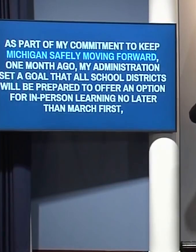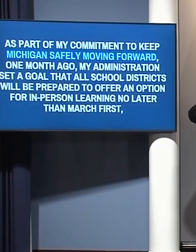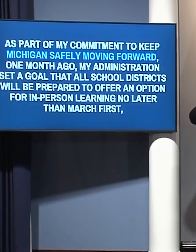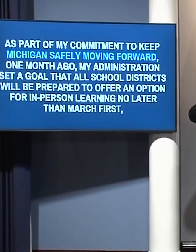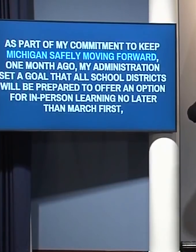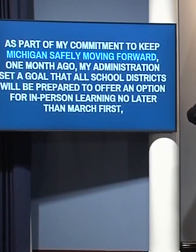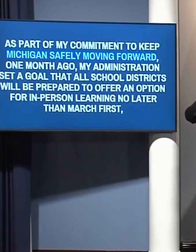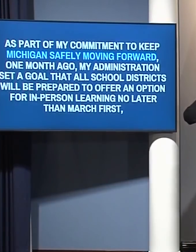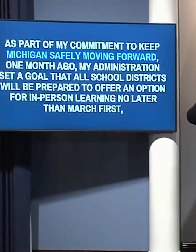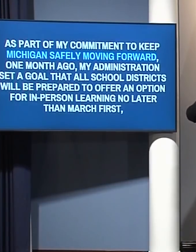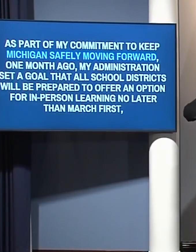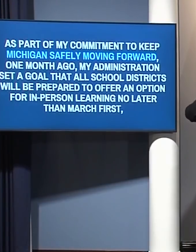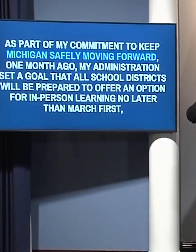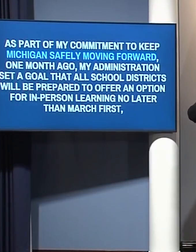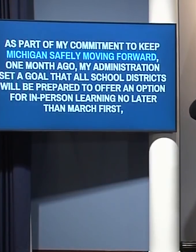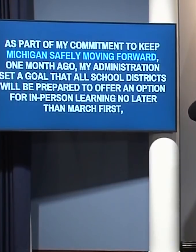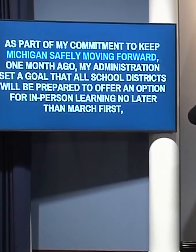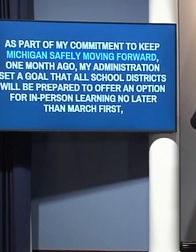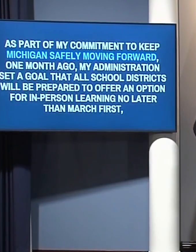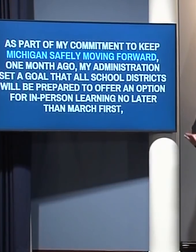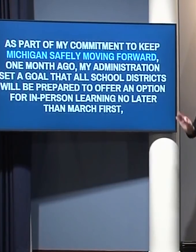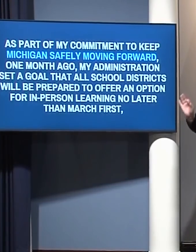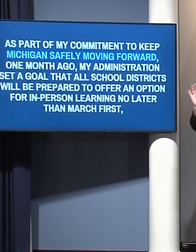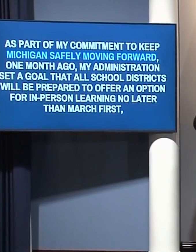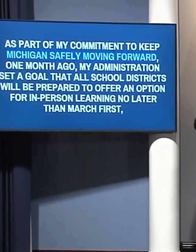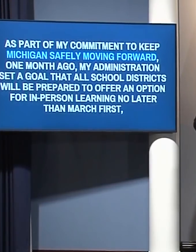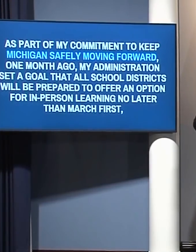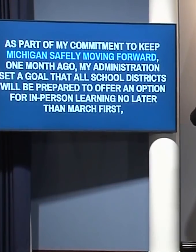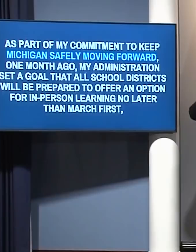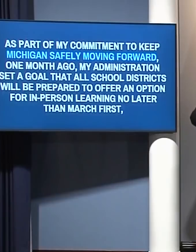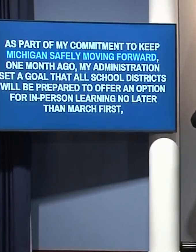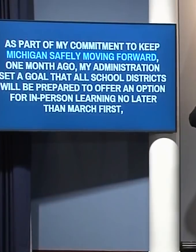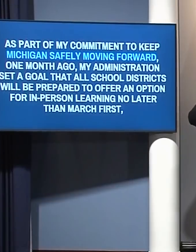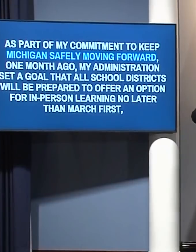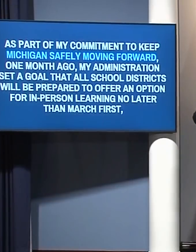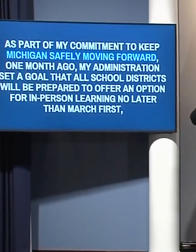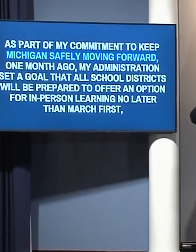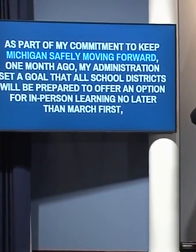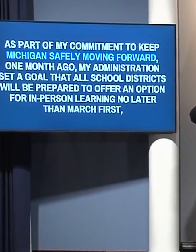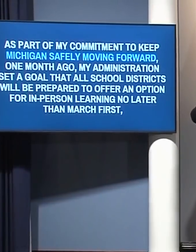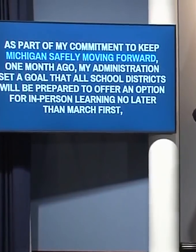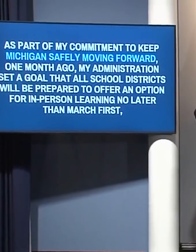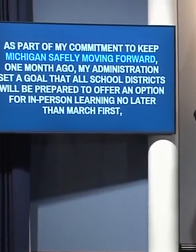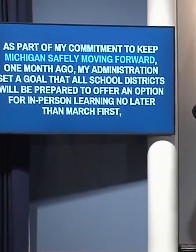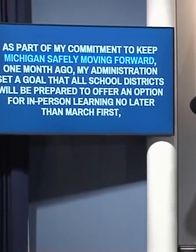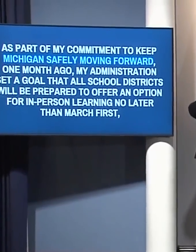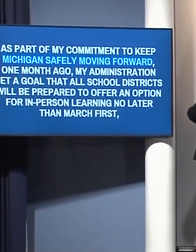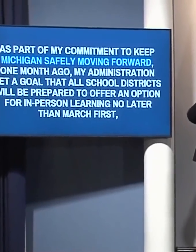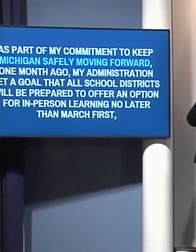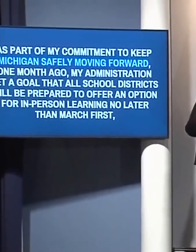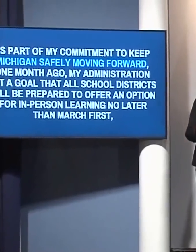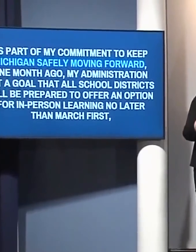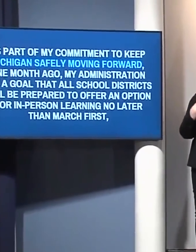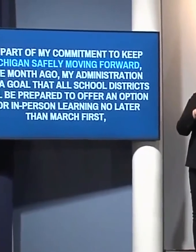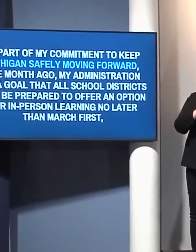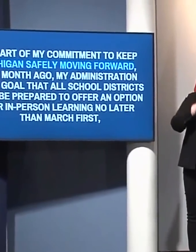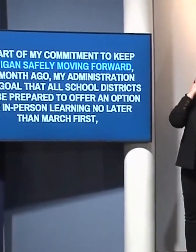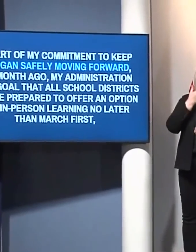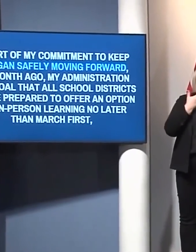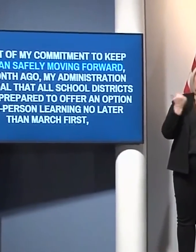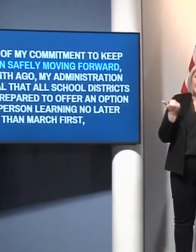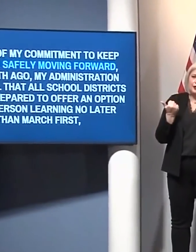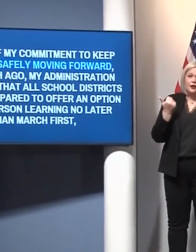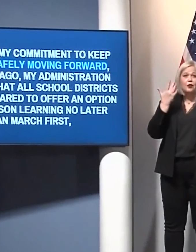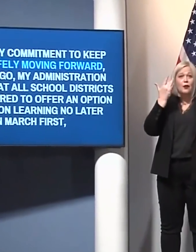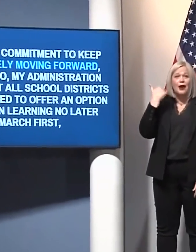and we've got to do everything we can to get them back safely in the classroom so they get the education they need. We know that